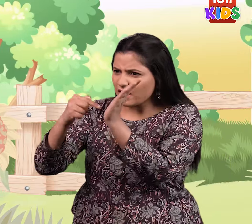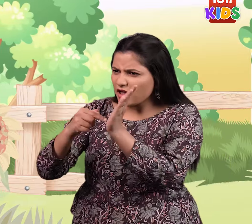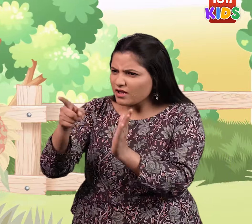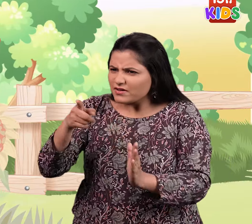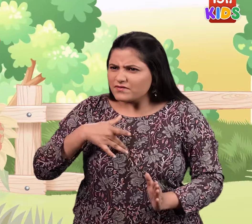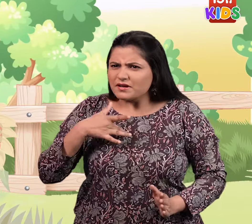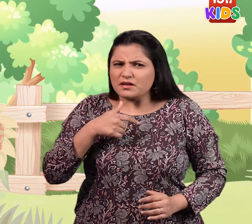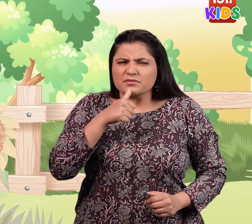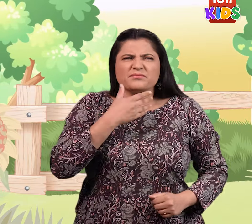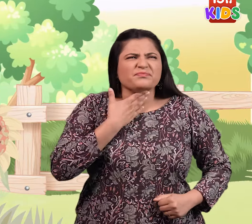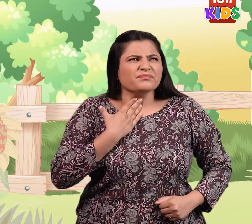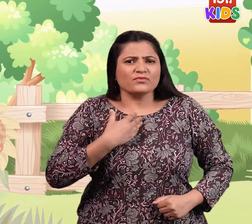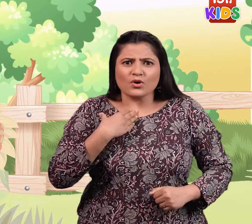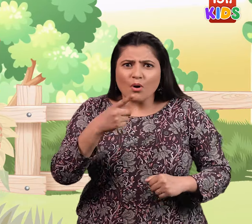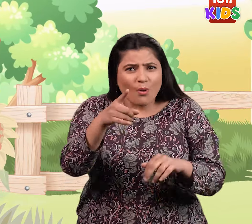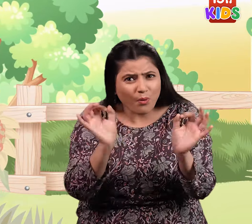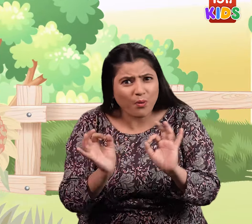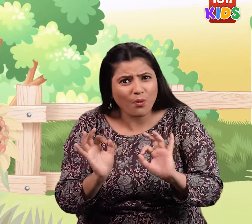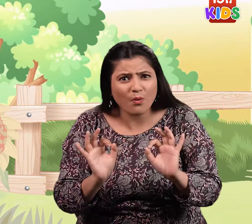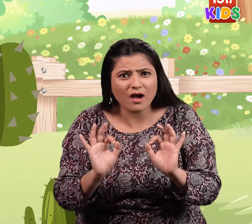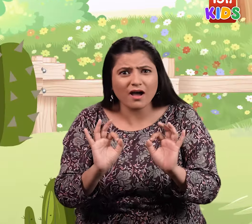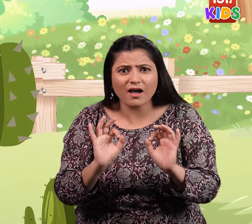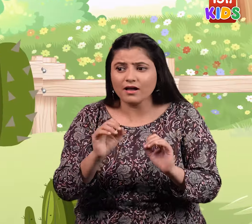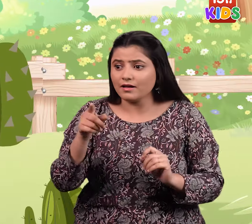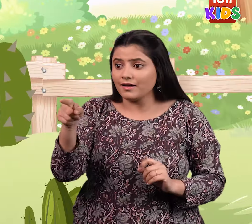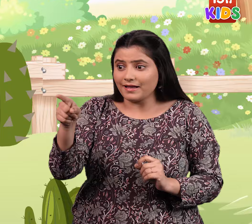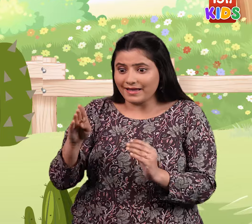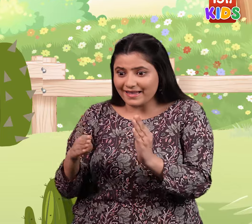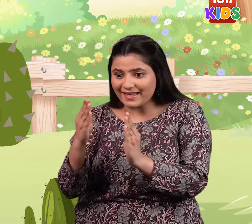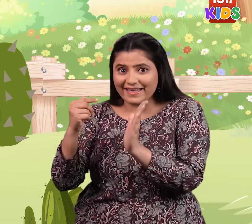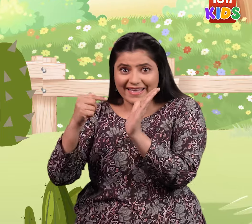Cactus, why don't you feel thirsty? Cactus replied,